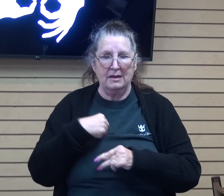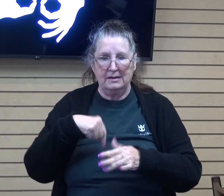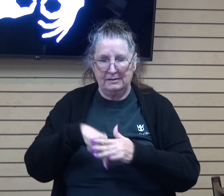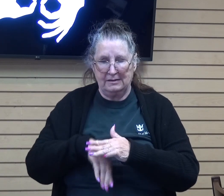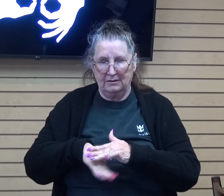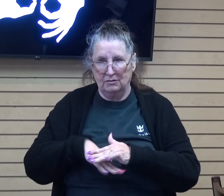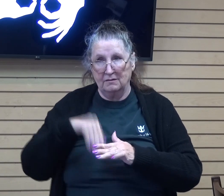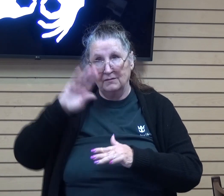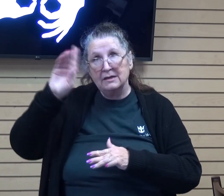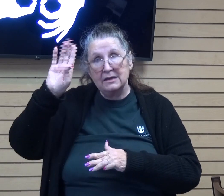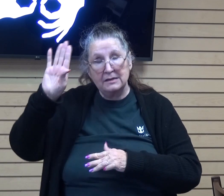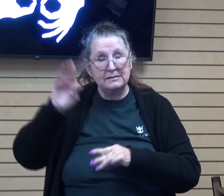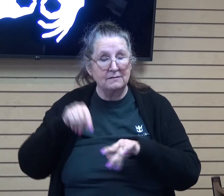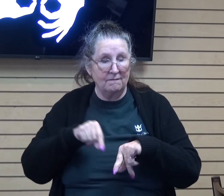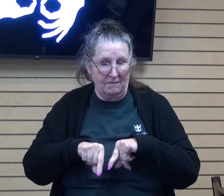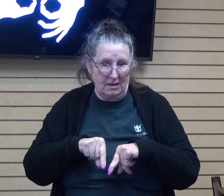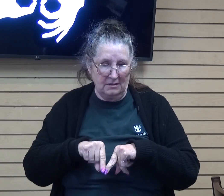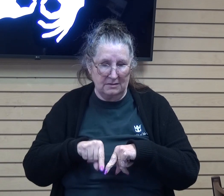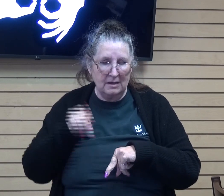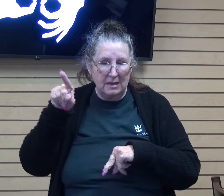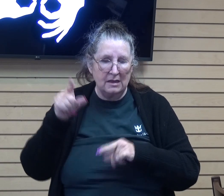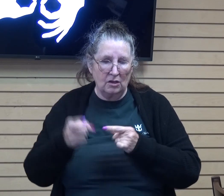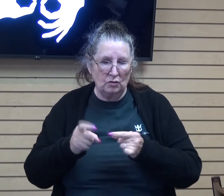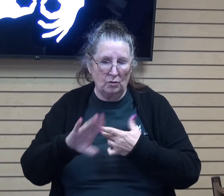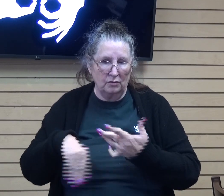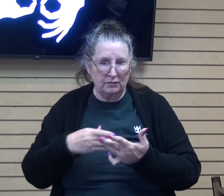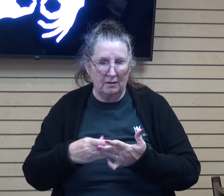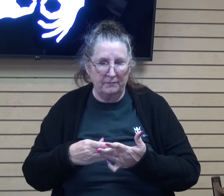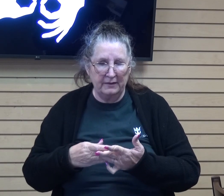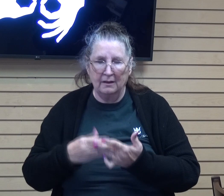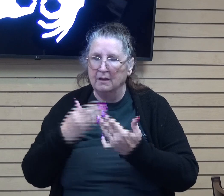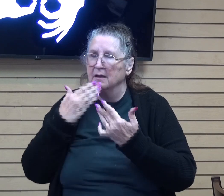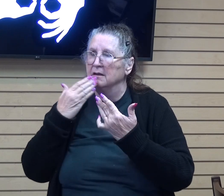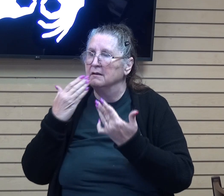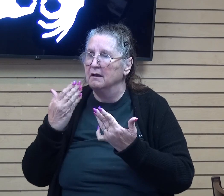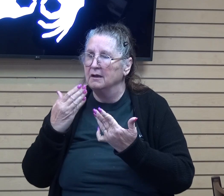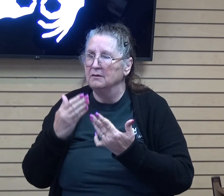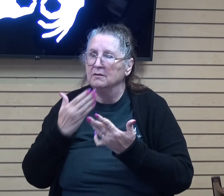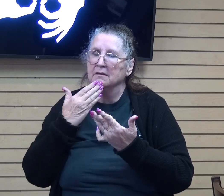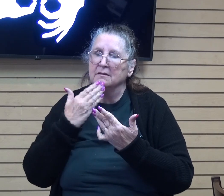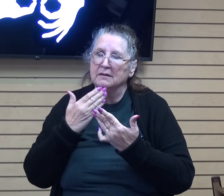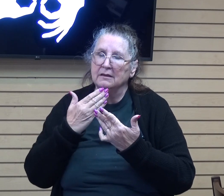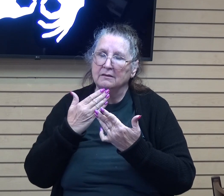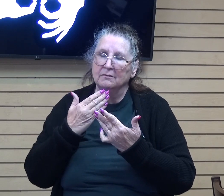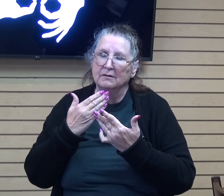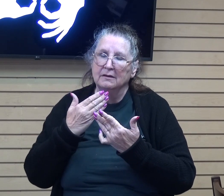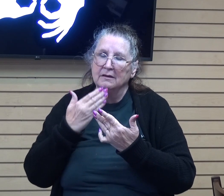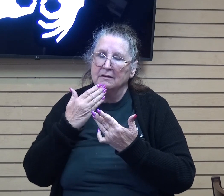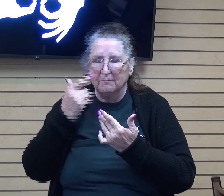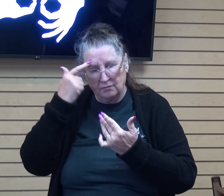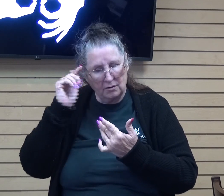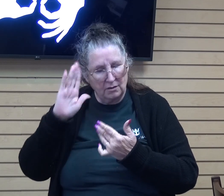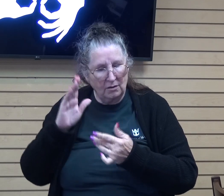so lord god we're so thankful for your promises for your word i pray i pray lord that you would just um